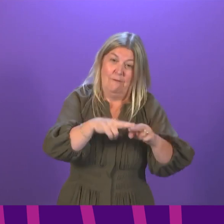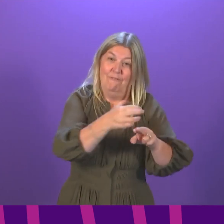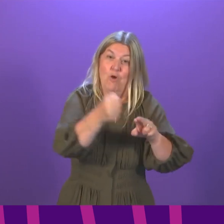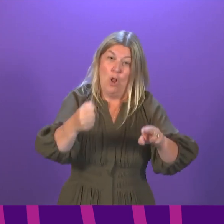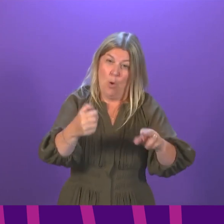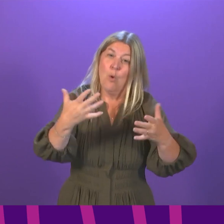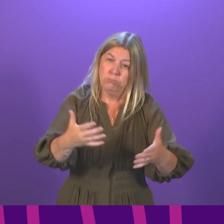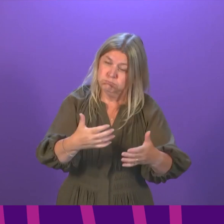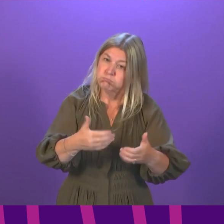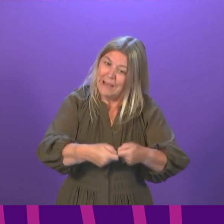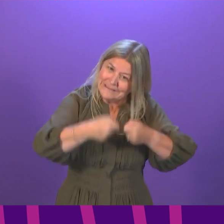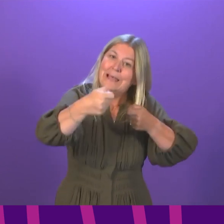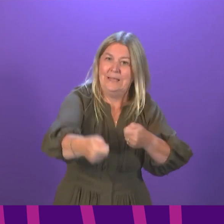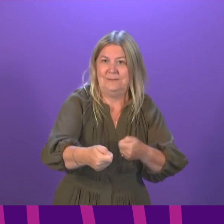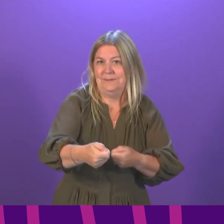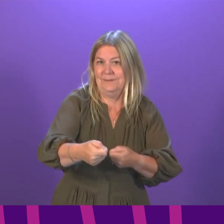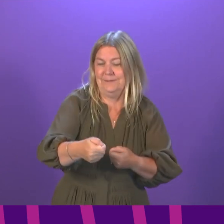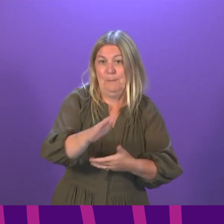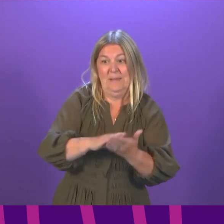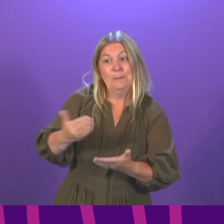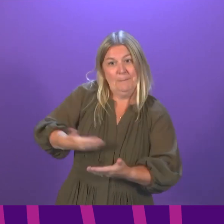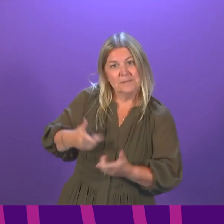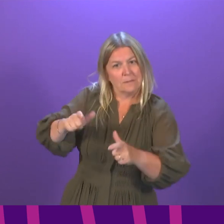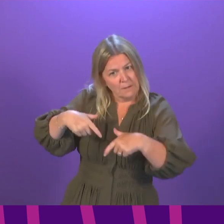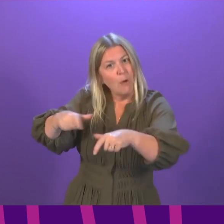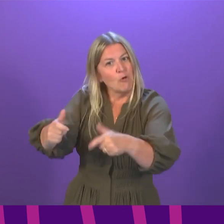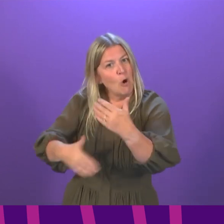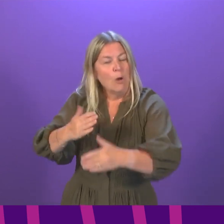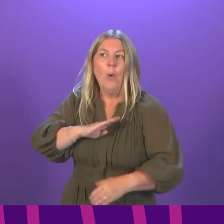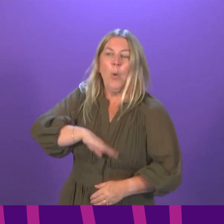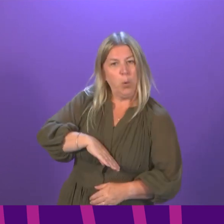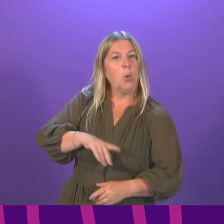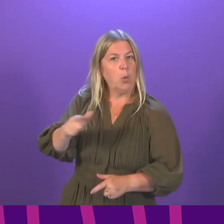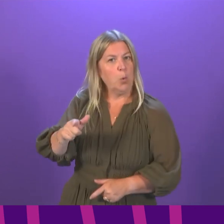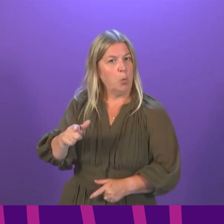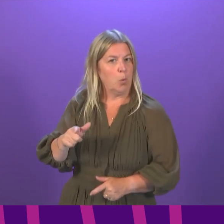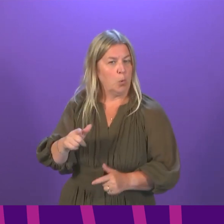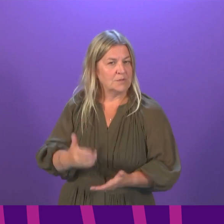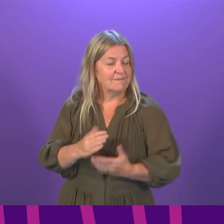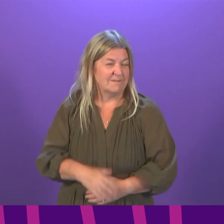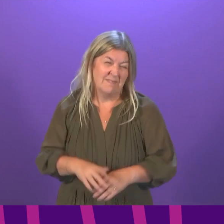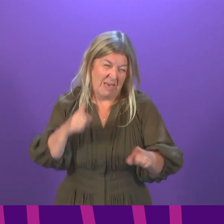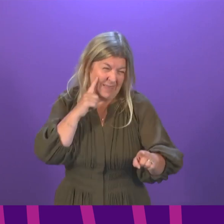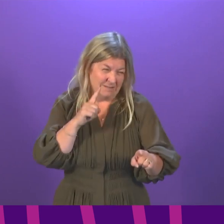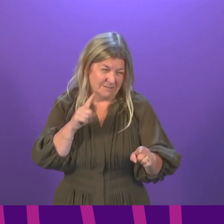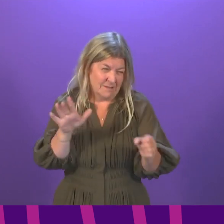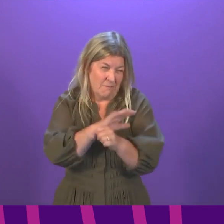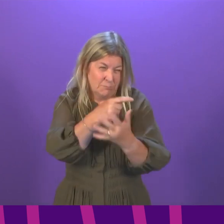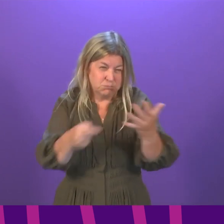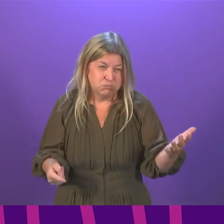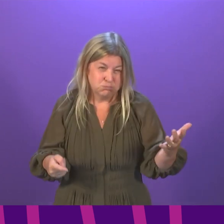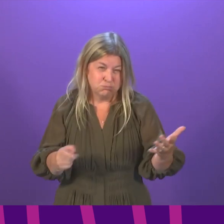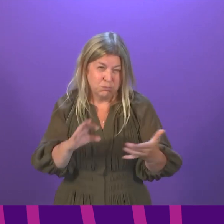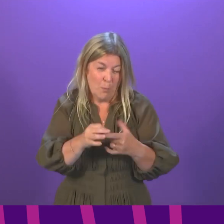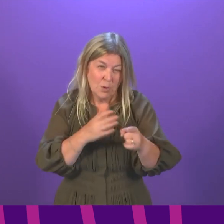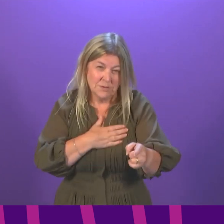cutting that support to businesses earlier than is appropriate for many. I think I have covered most of those points, but if